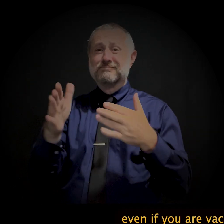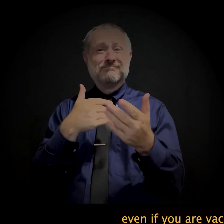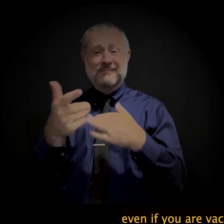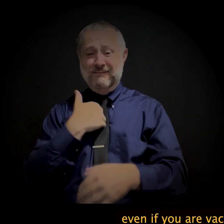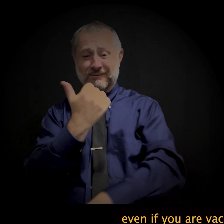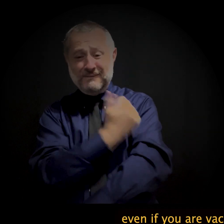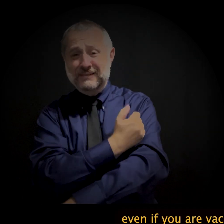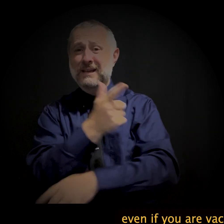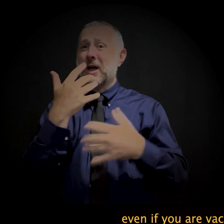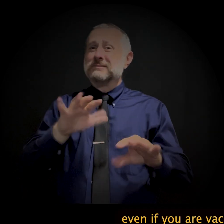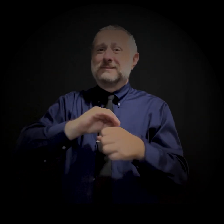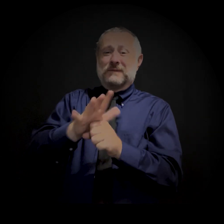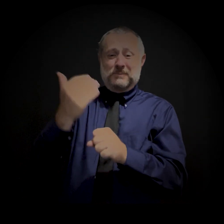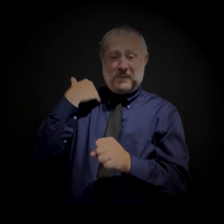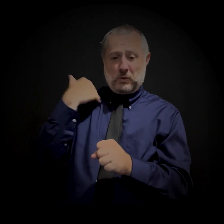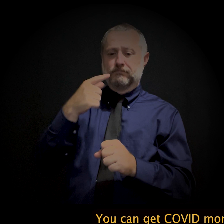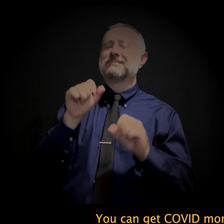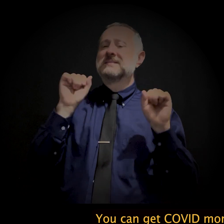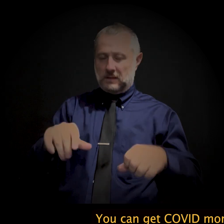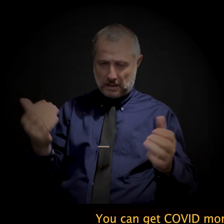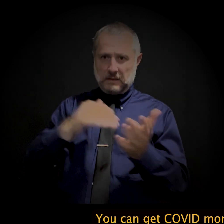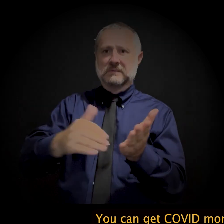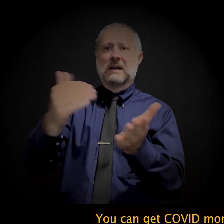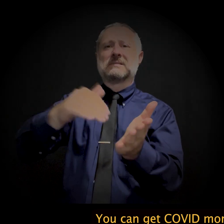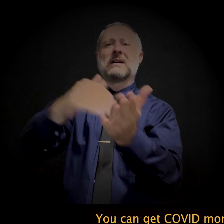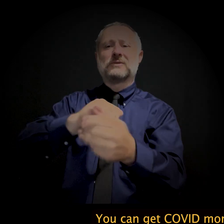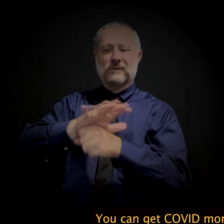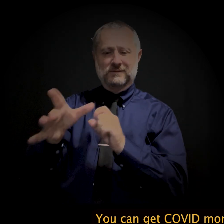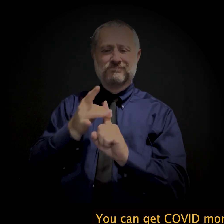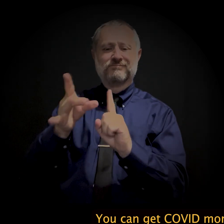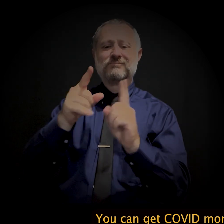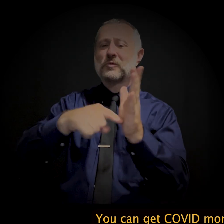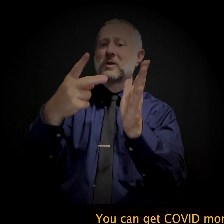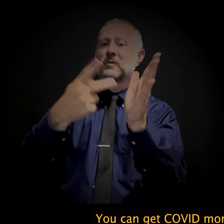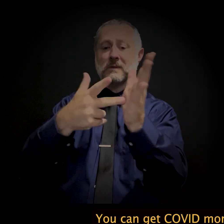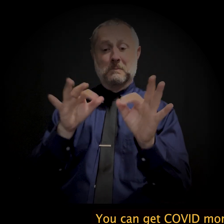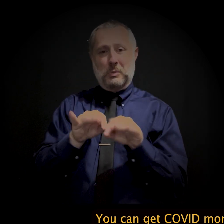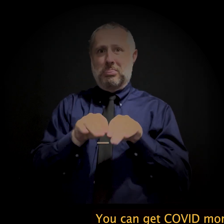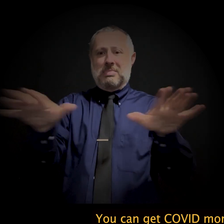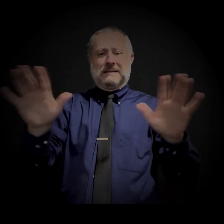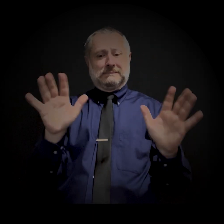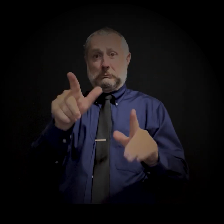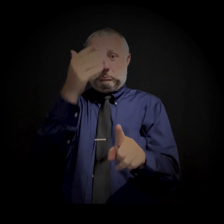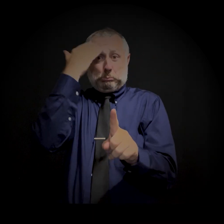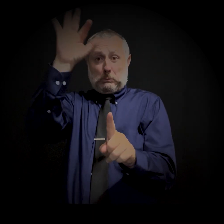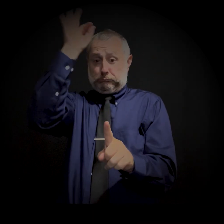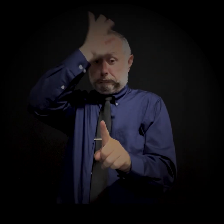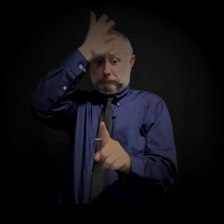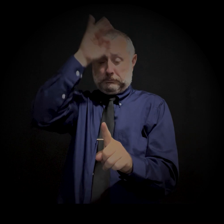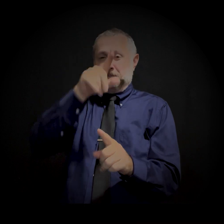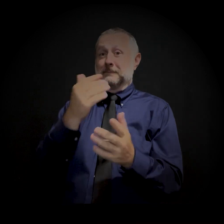or have had COVID before. You can get COVID more than once and can spread the virus to others without knowing it. If